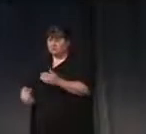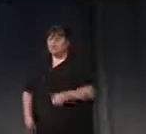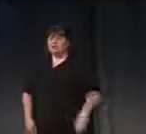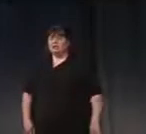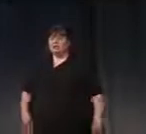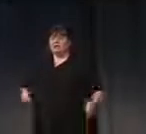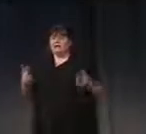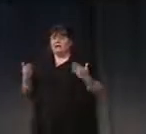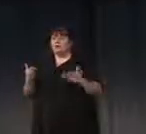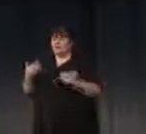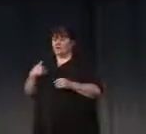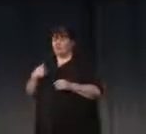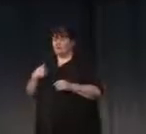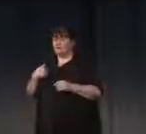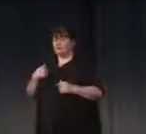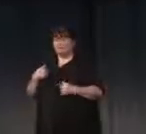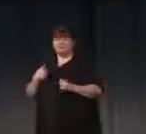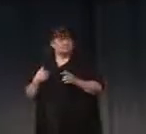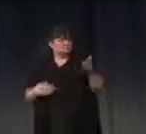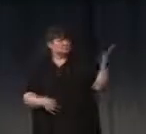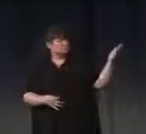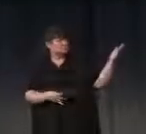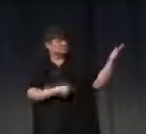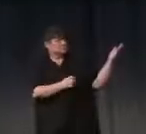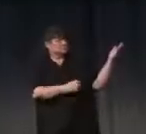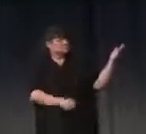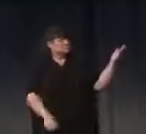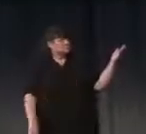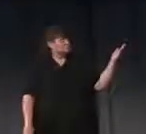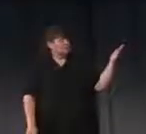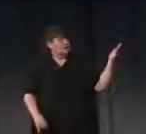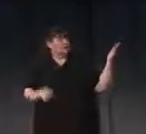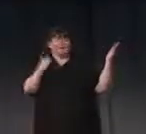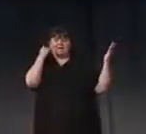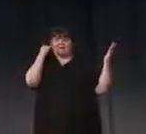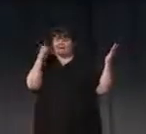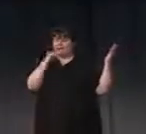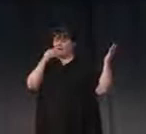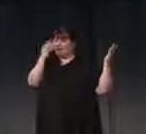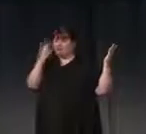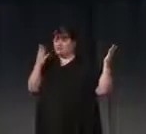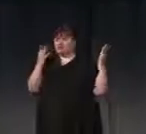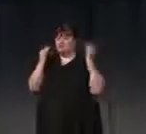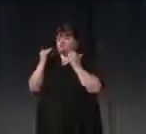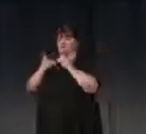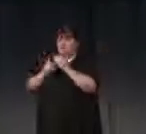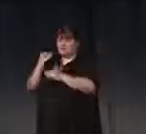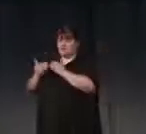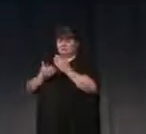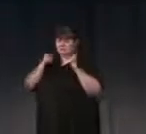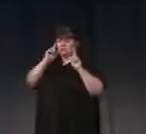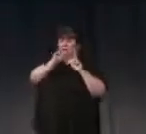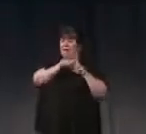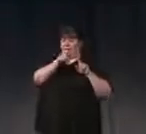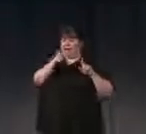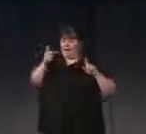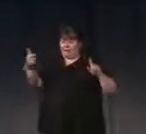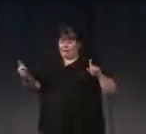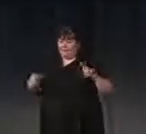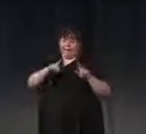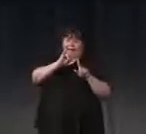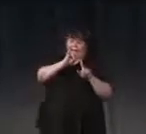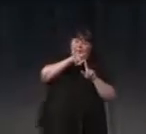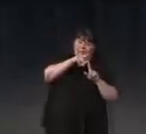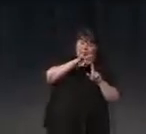Here we have the idea that information is processed in this serial fashion. Input moves